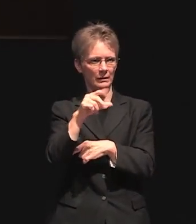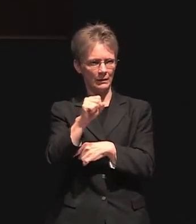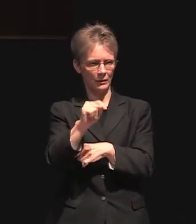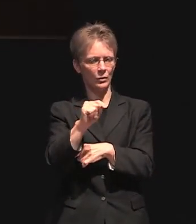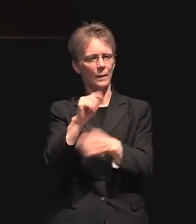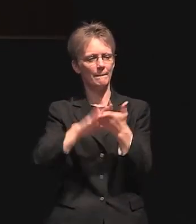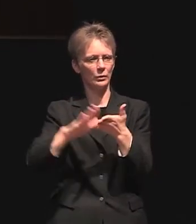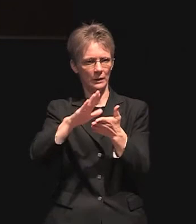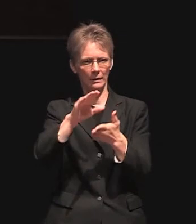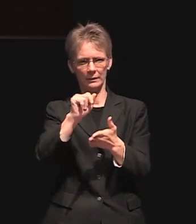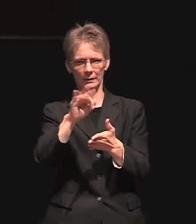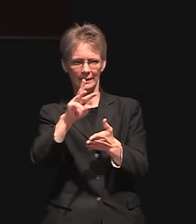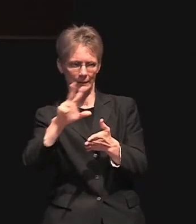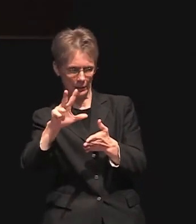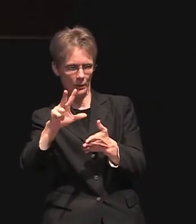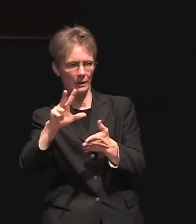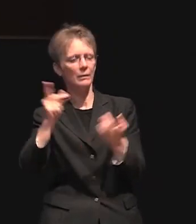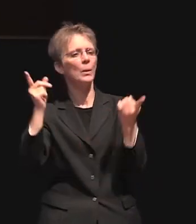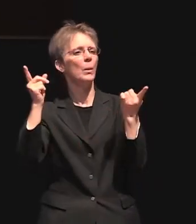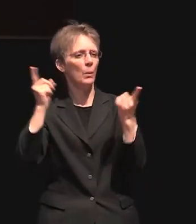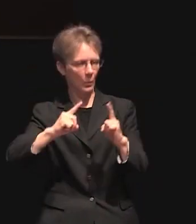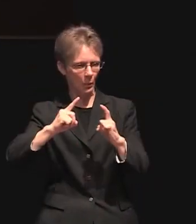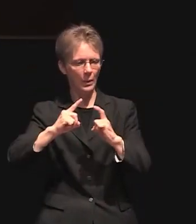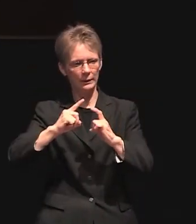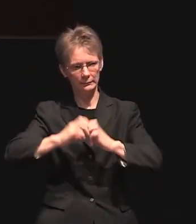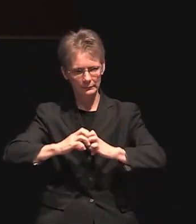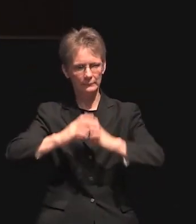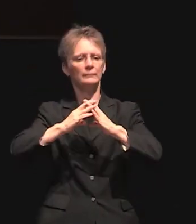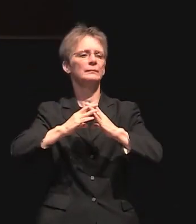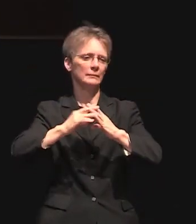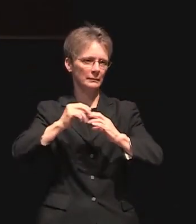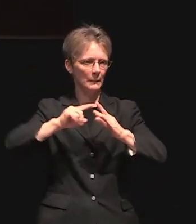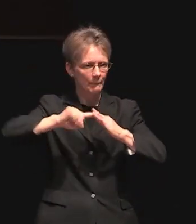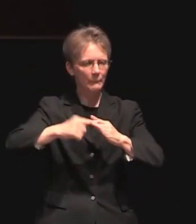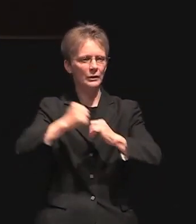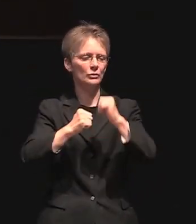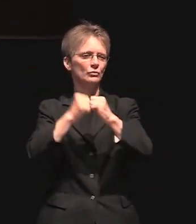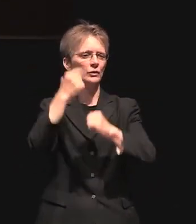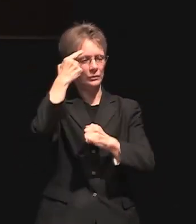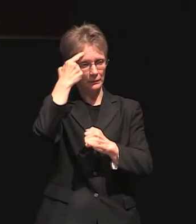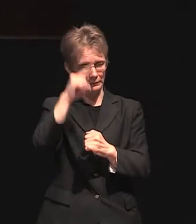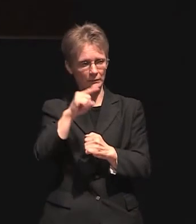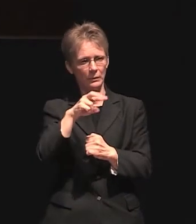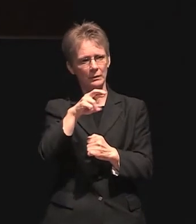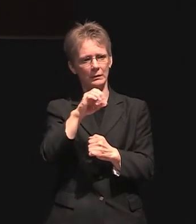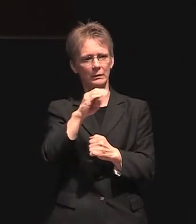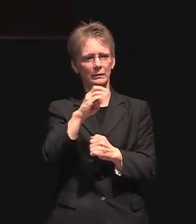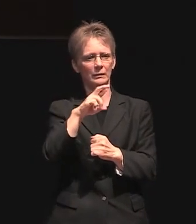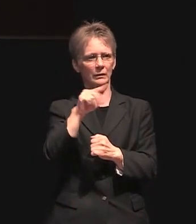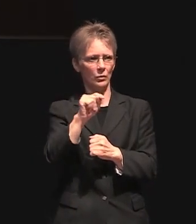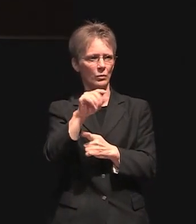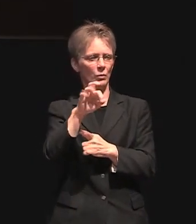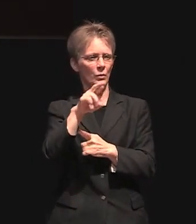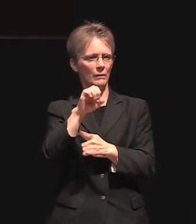groundbreaking of the robert frost library at amherst uh mark who is much more eloquent than i will will